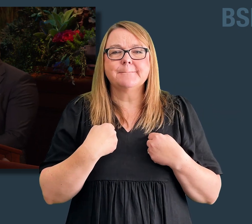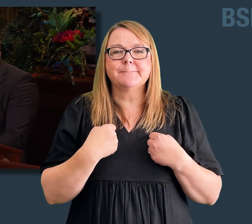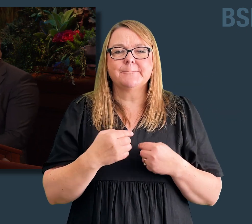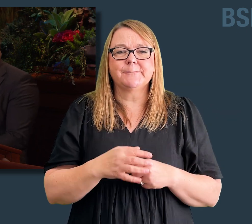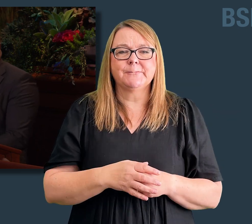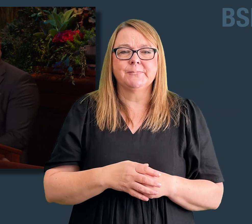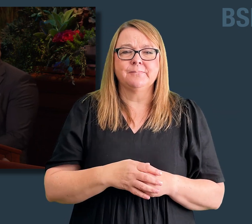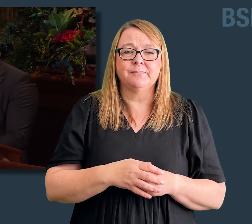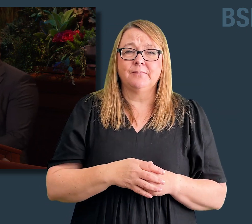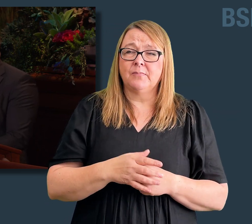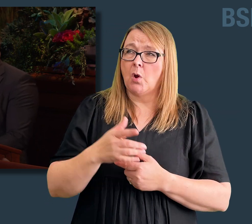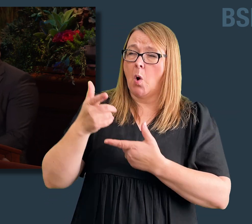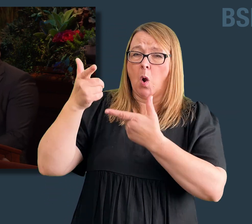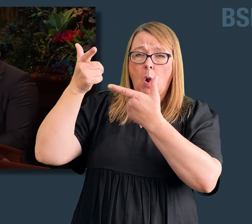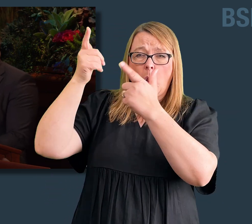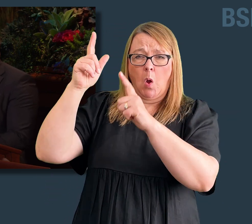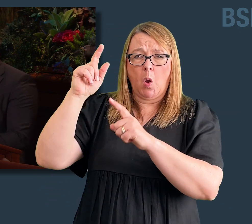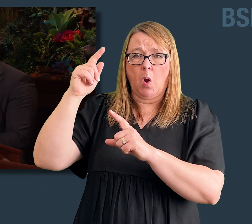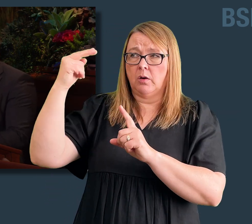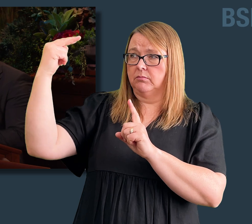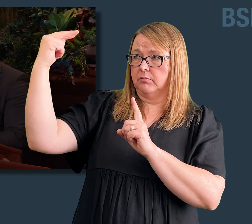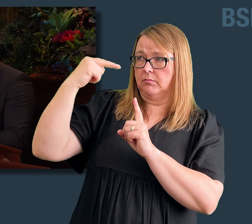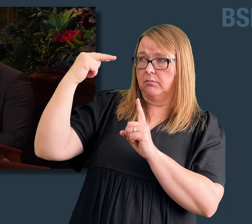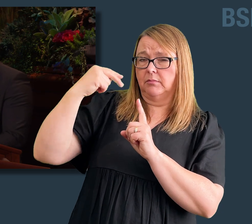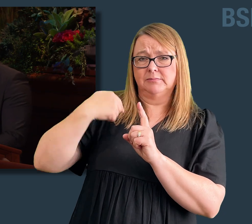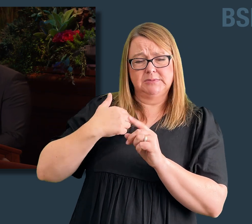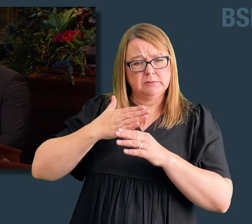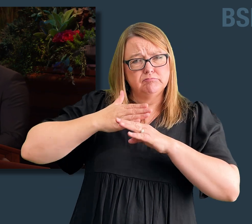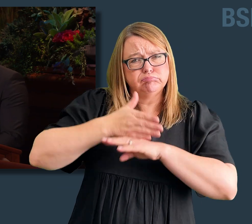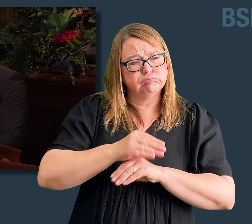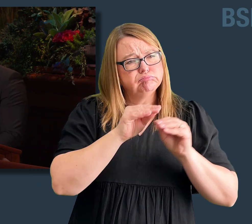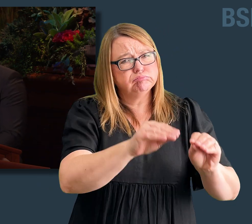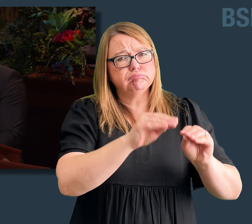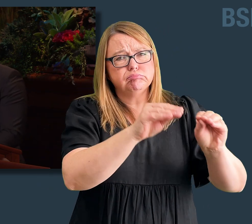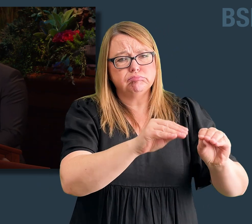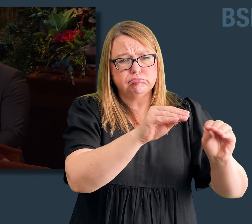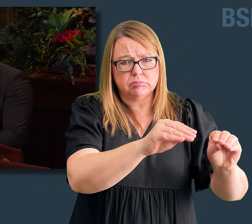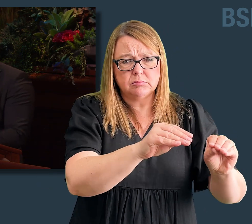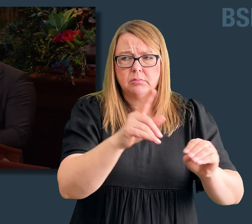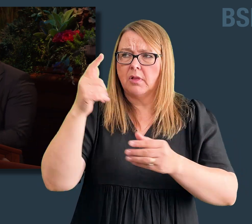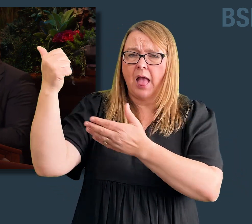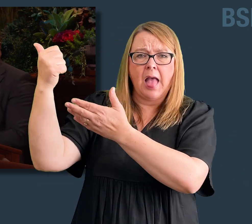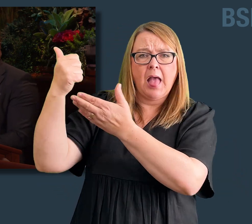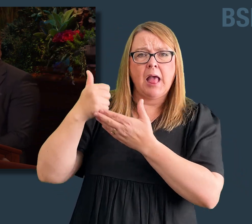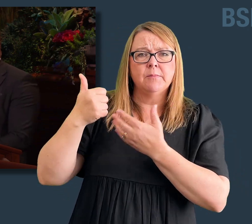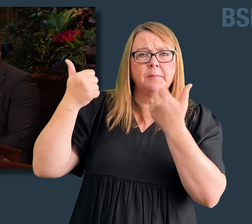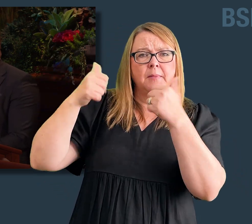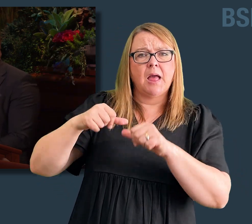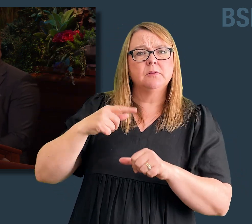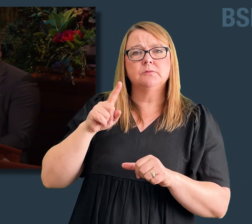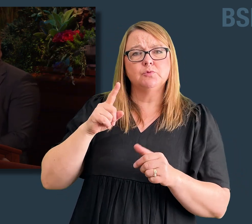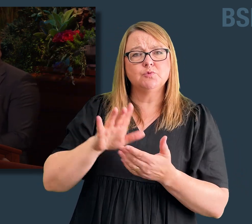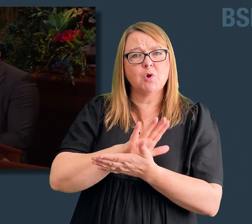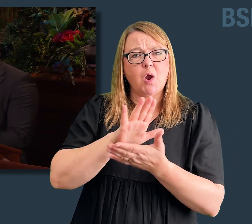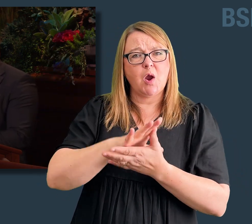or I did taste. And the Lord doth give me exceeding great joy in the fruit of my labors, and I have